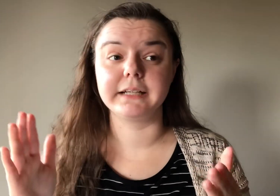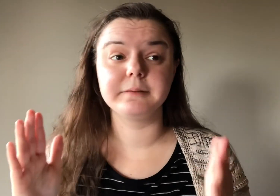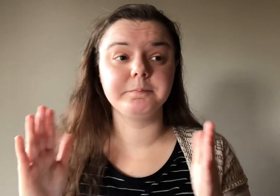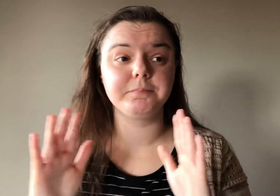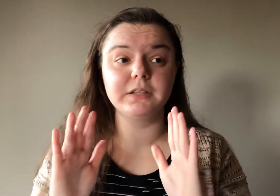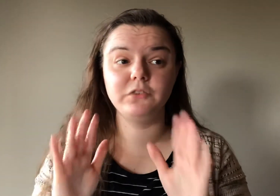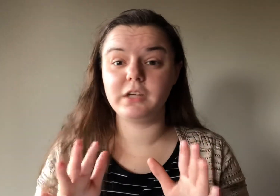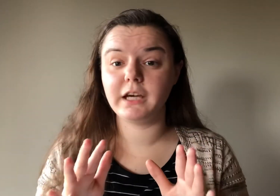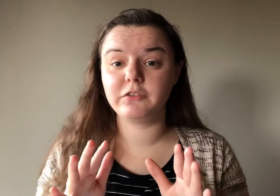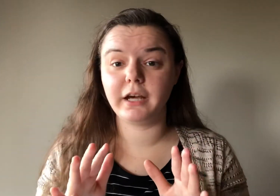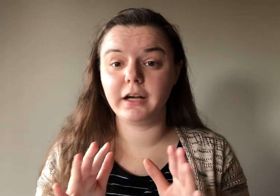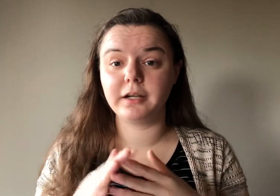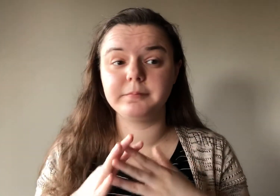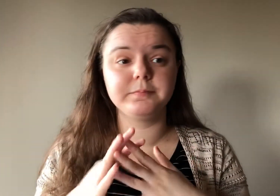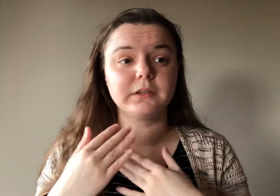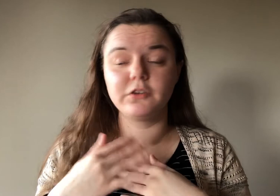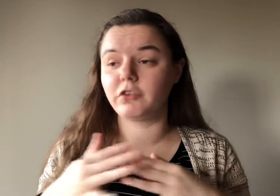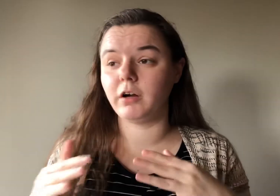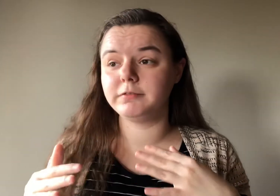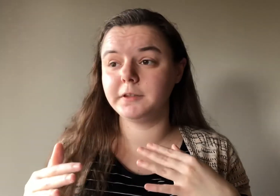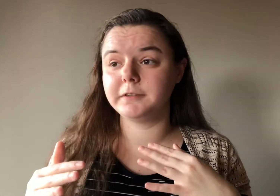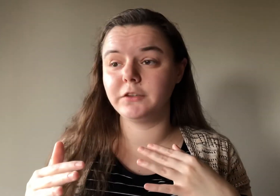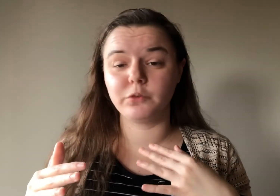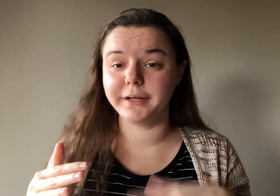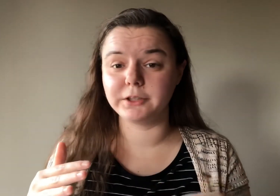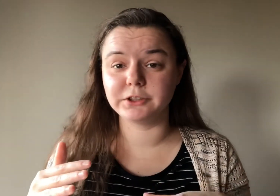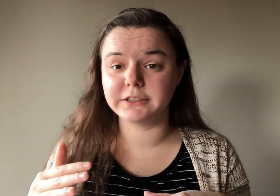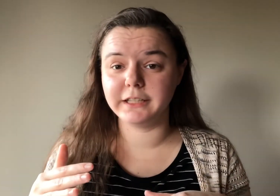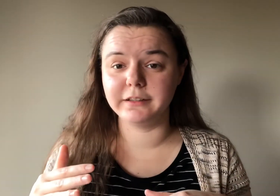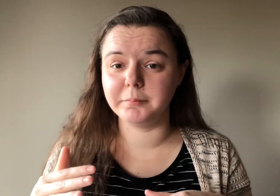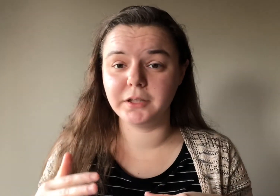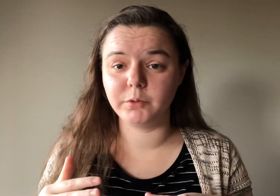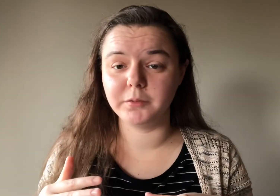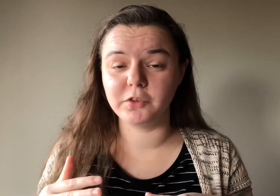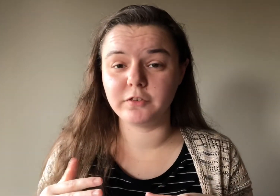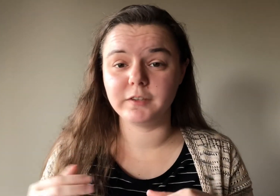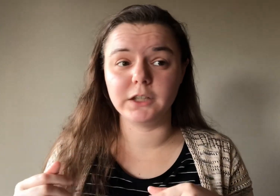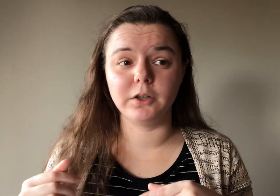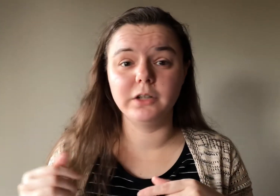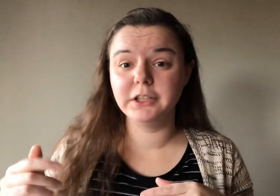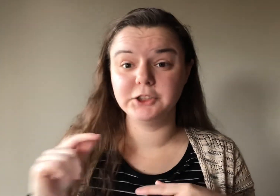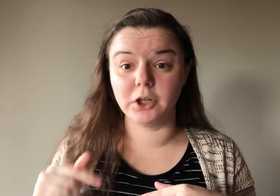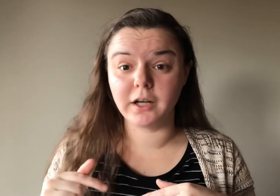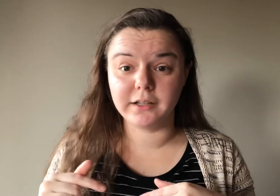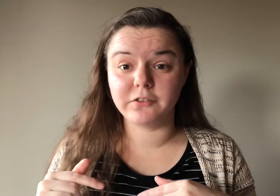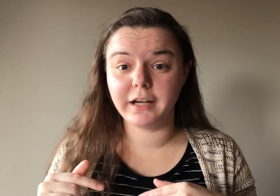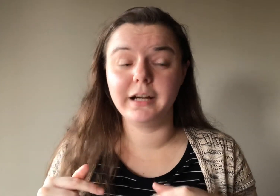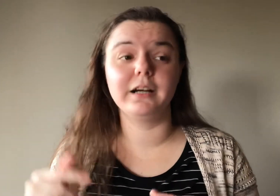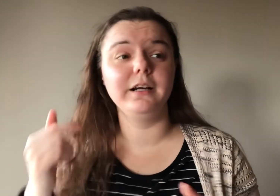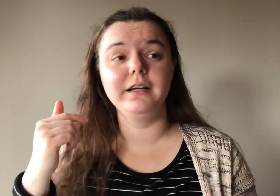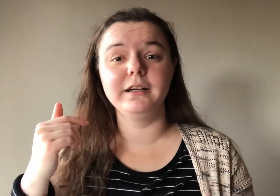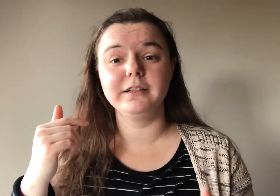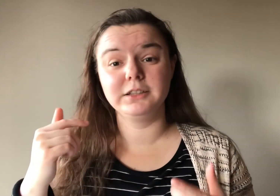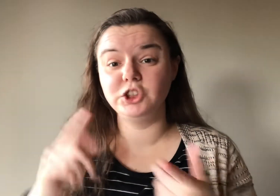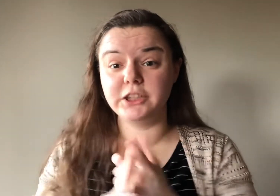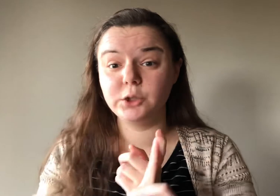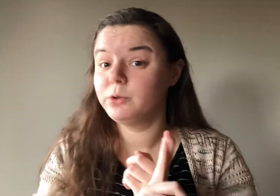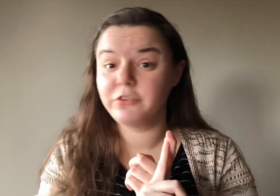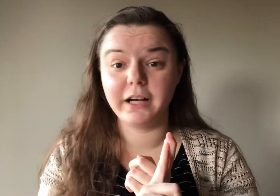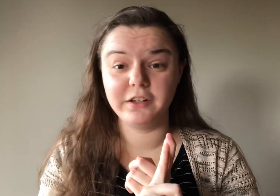like, DK's hair, the soft, fluffy sweaters in the Pinwheel music video, Junghan's hair, Jihoon's hair